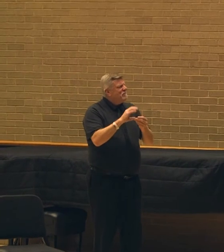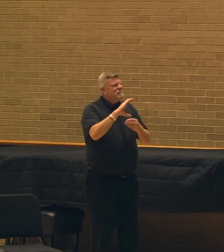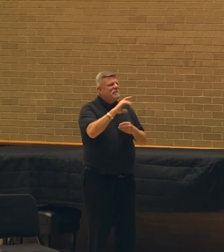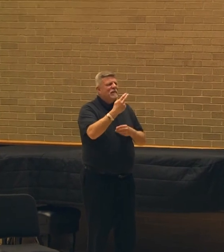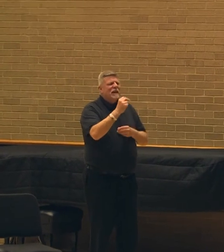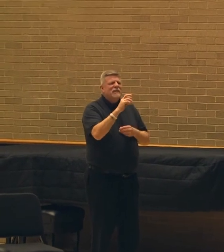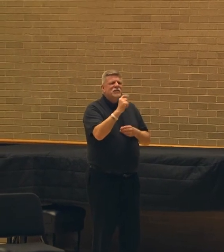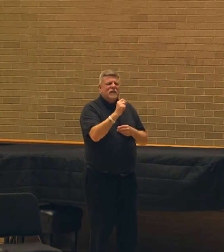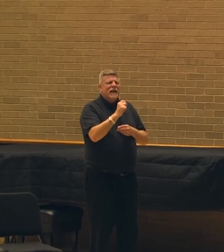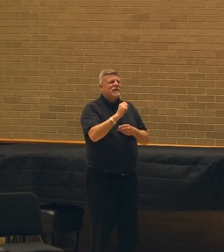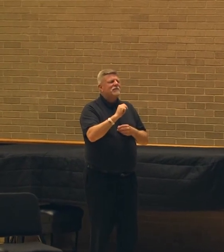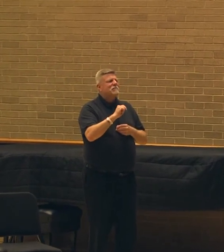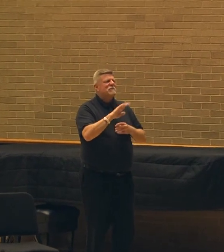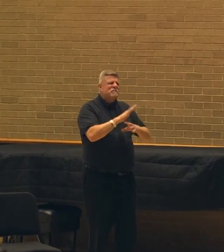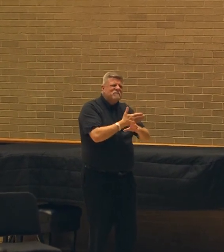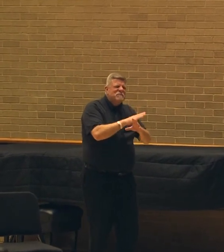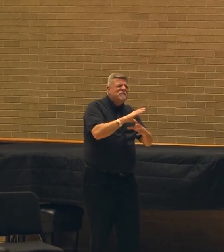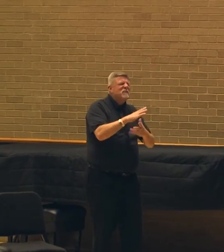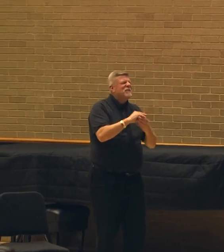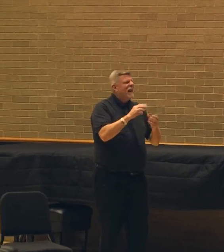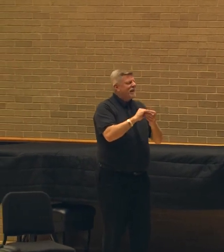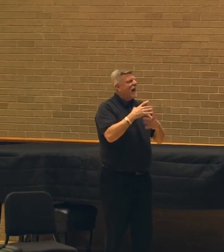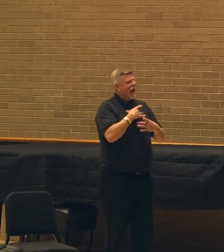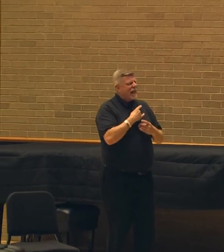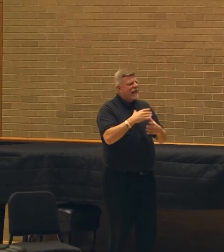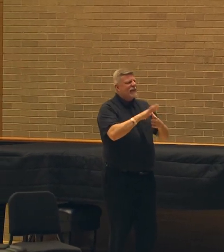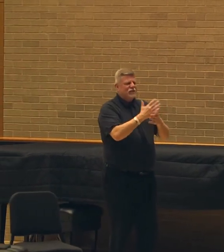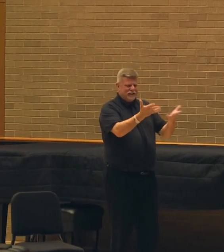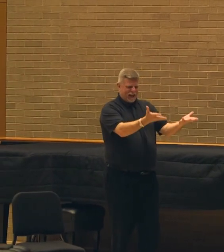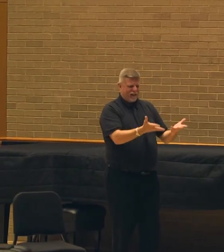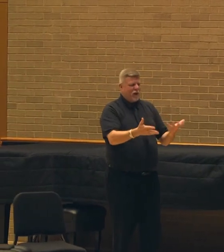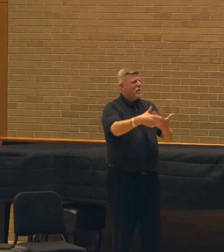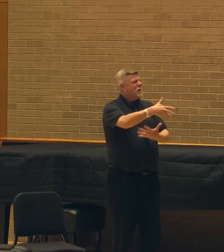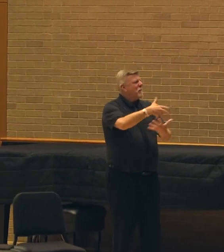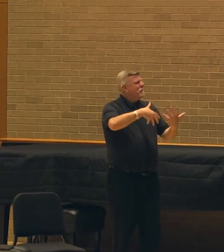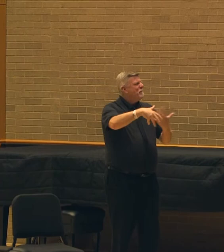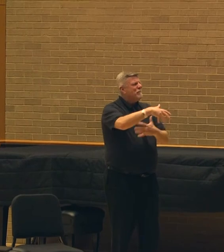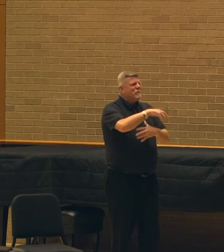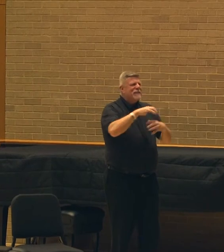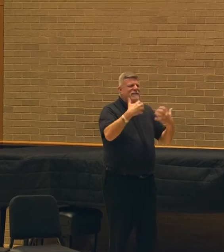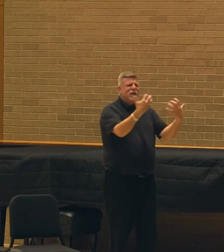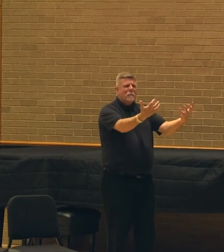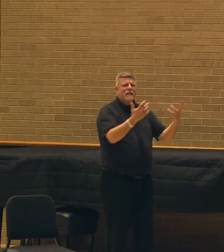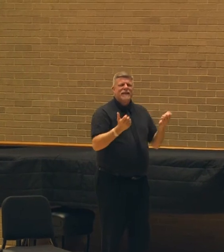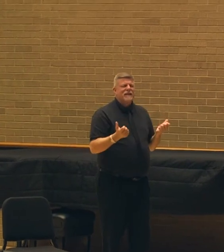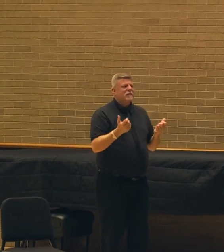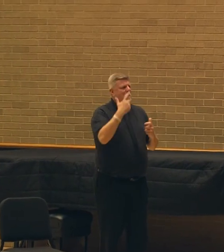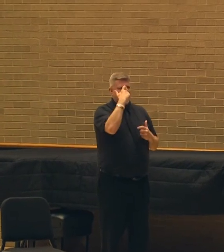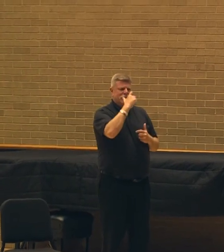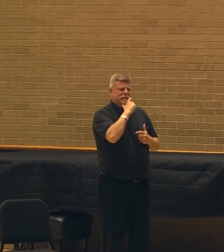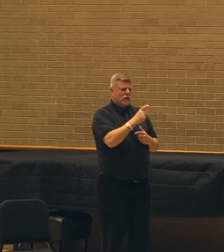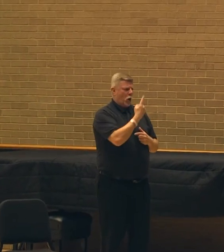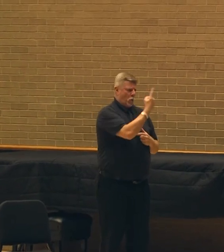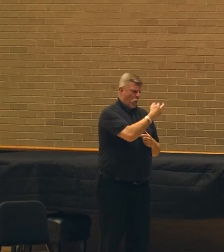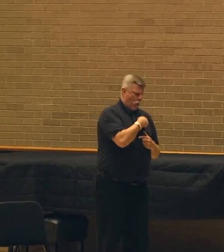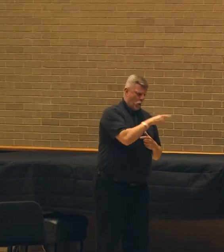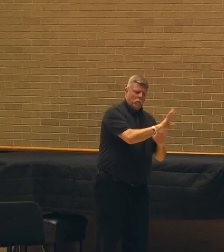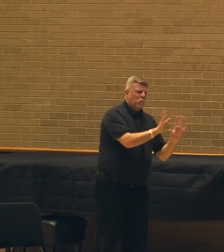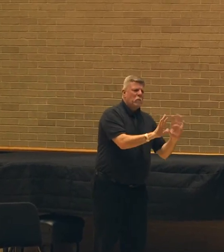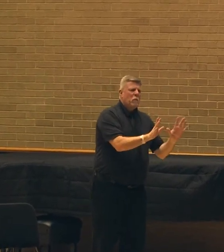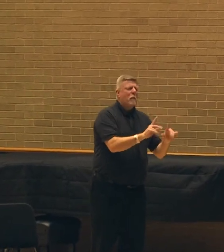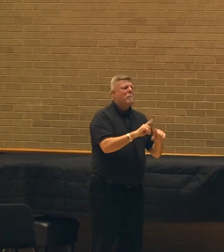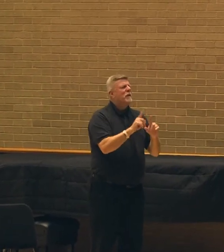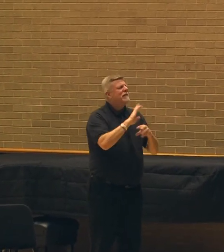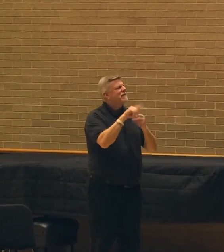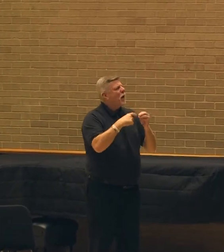I like to share in mixed company like this, one, because it's very non-sectarian, and two, because it's all about